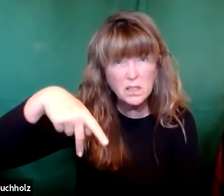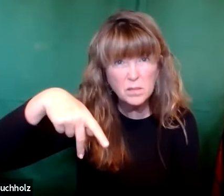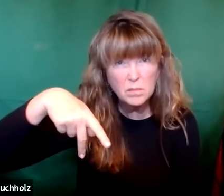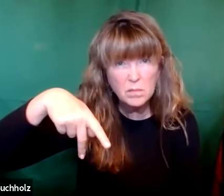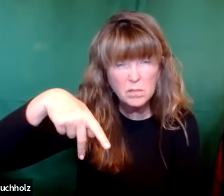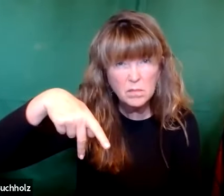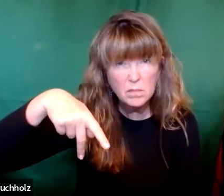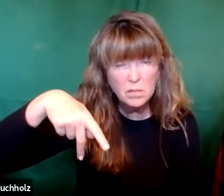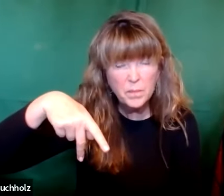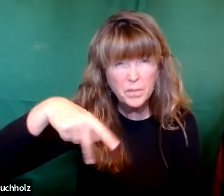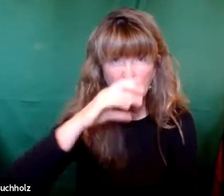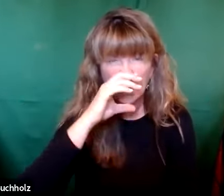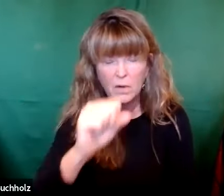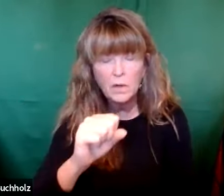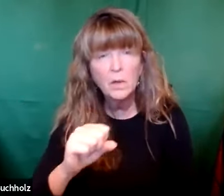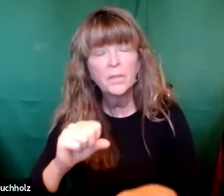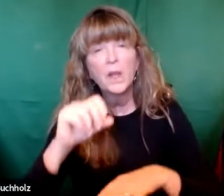they found a new type of wasp.